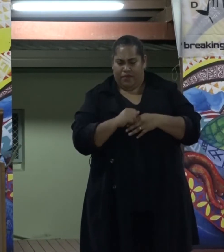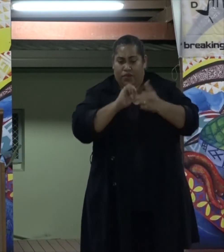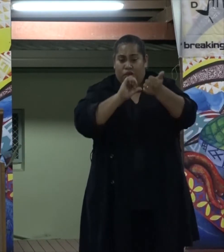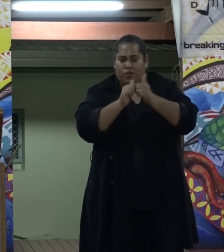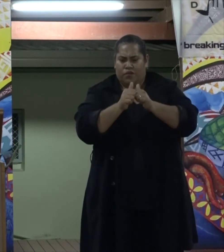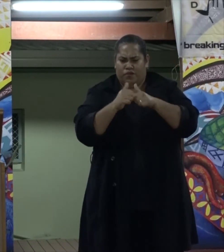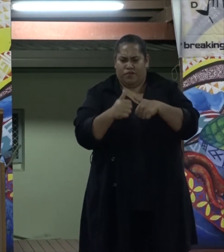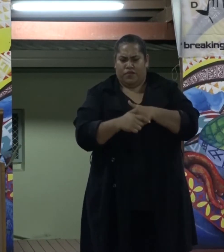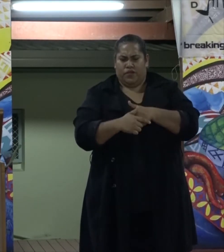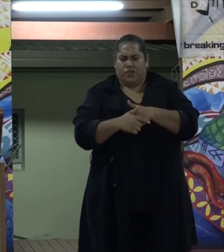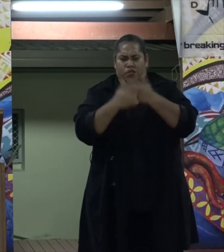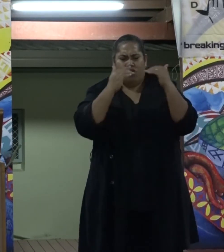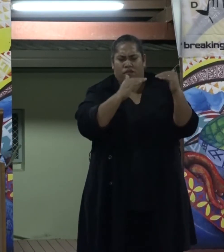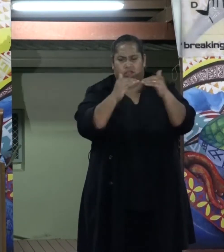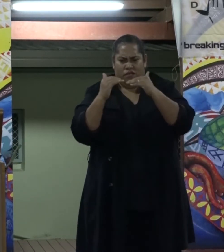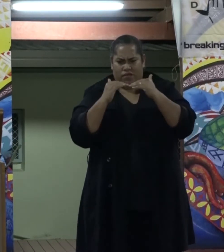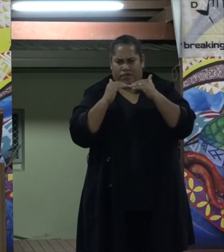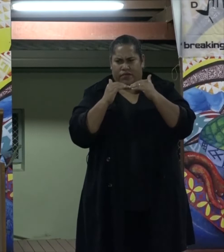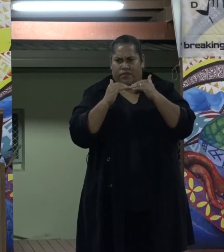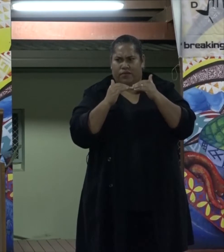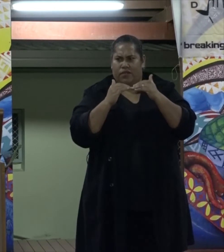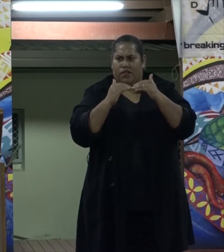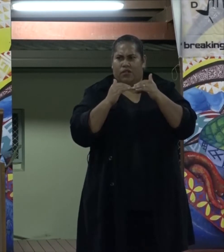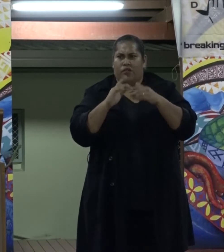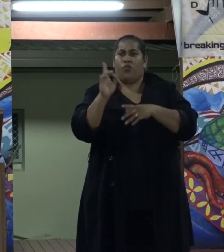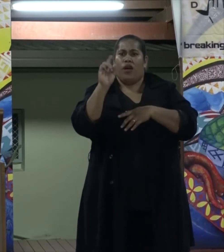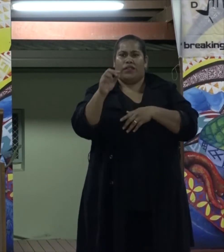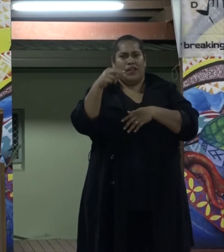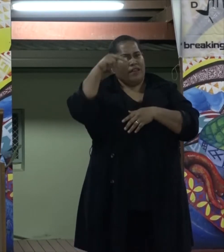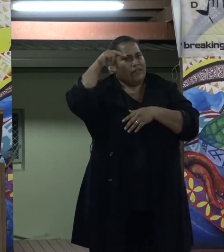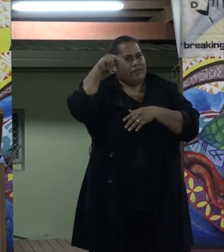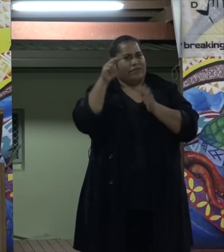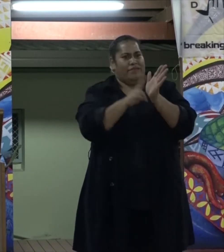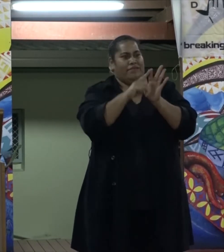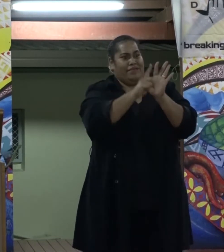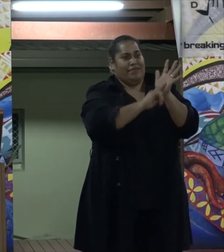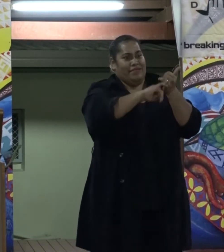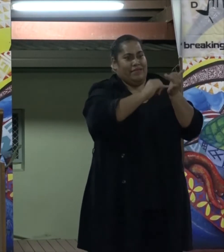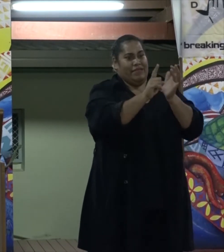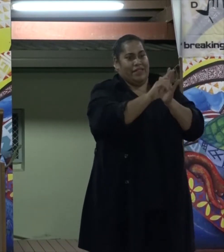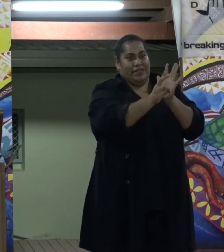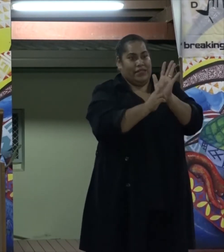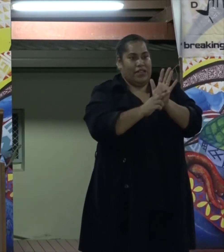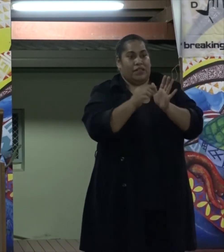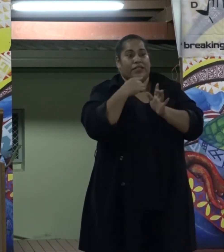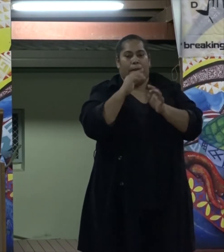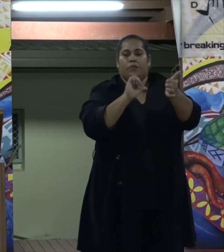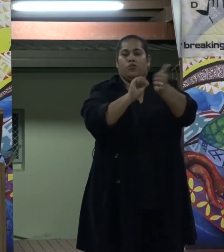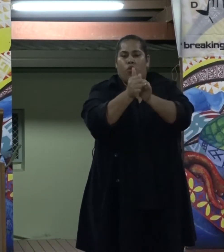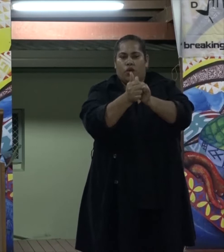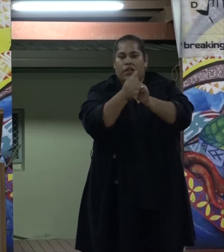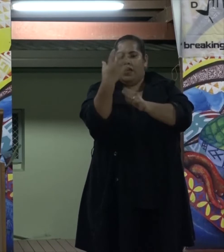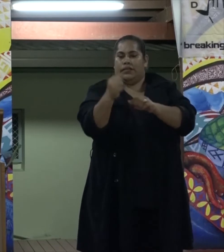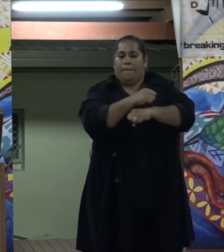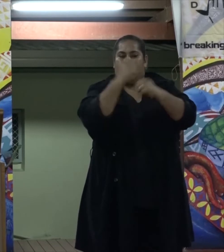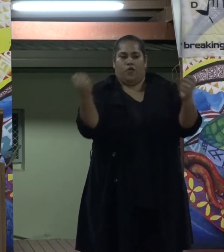is a great equaliser, and as the legendary Nelson Mandela said many years ago, and I quote, Sports has the